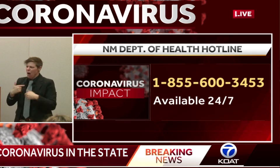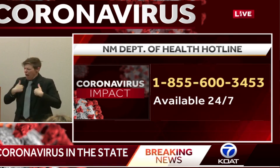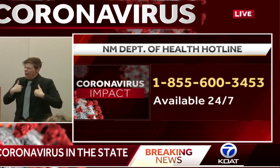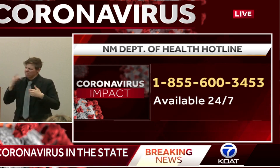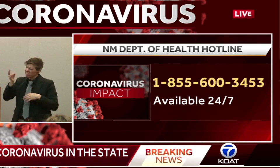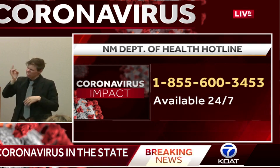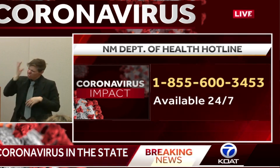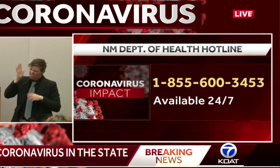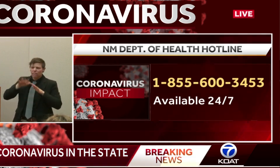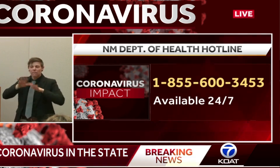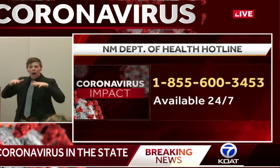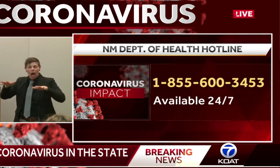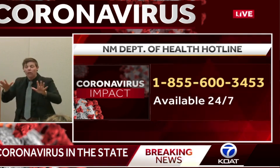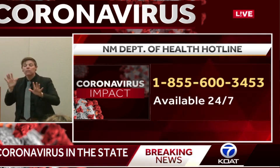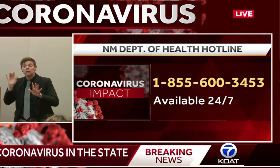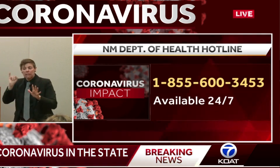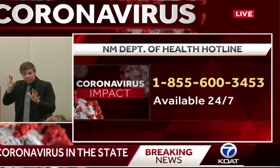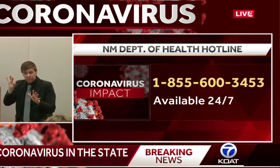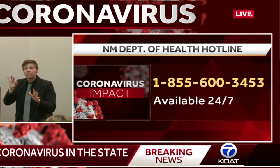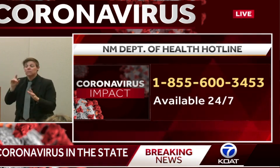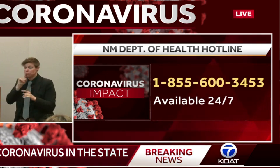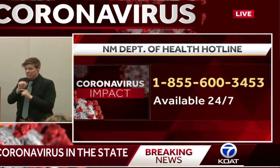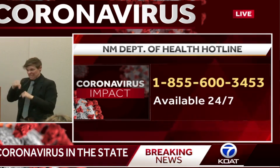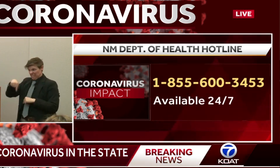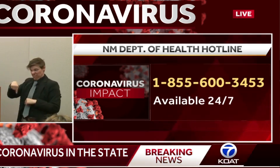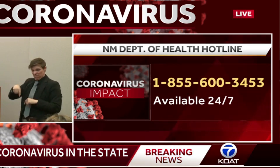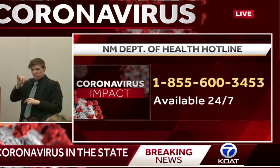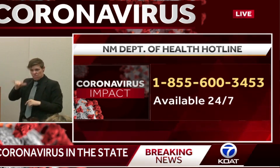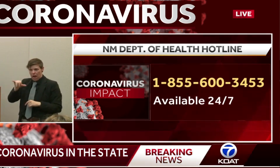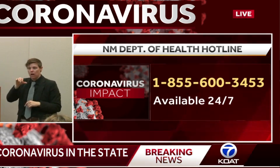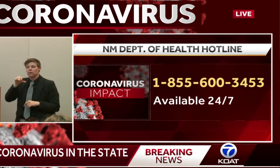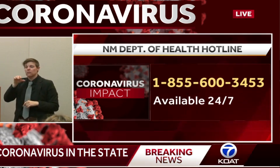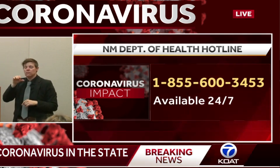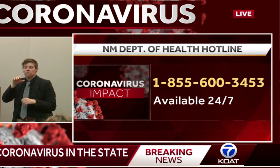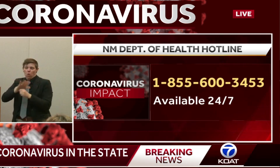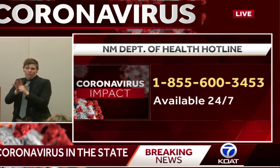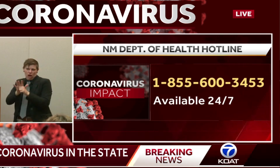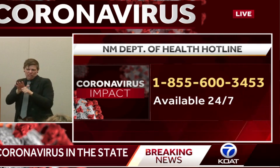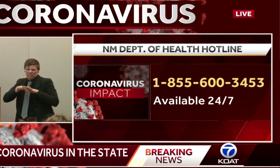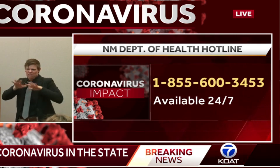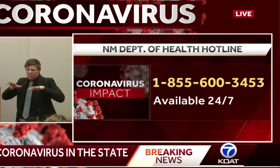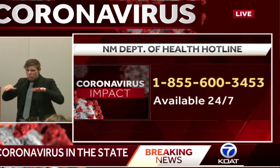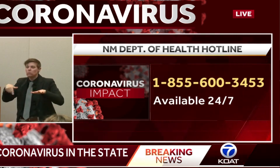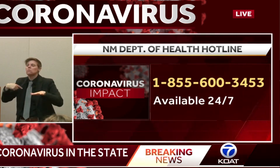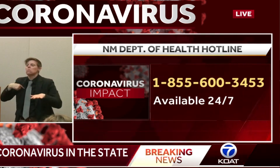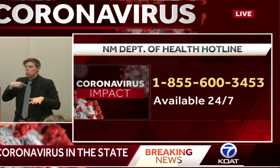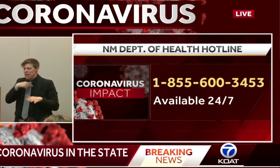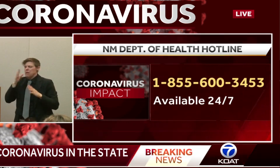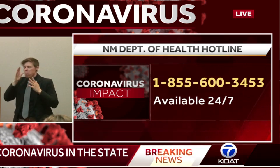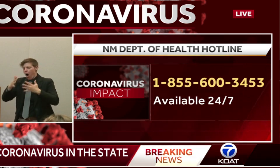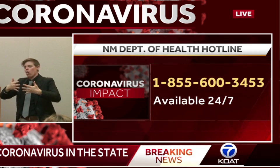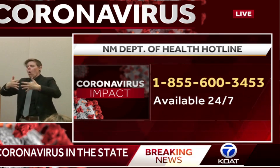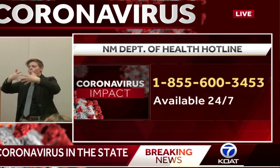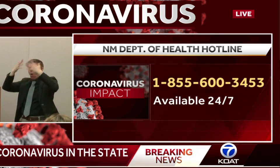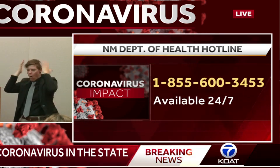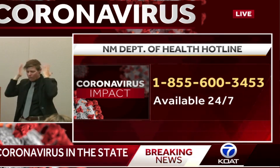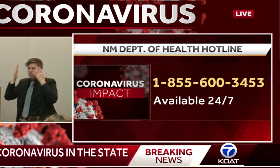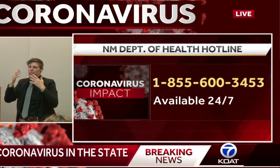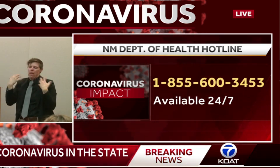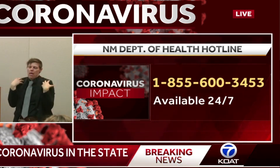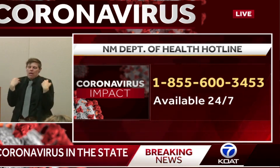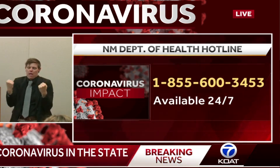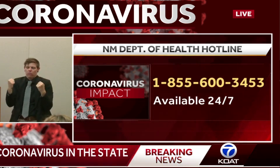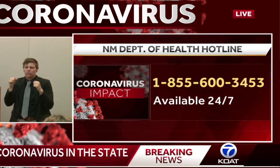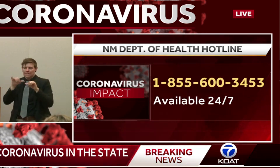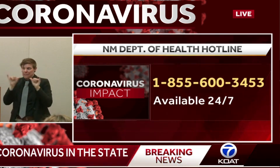happen with a virus like this, you're going to overwhelm your healthcare system. This is why this is so important. So to your